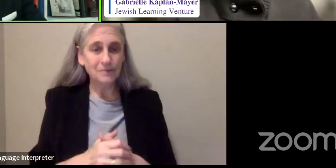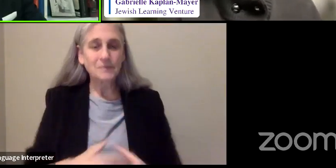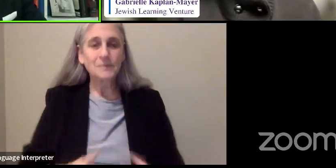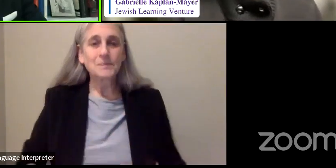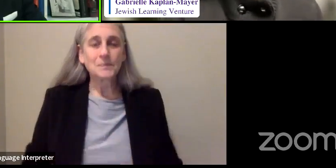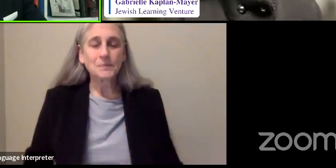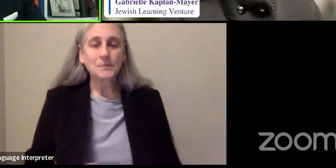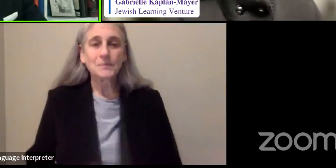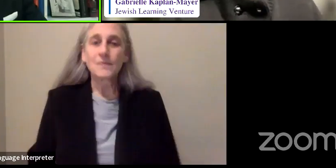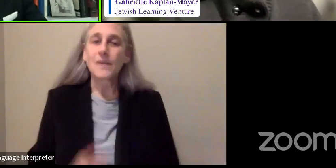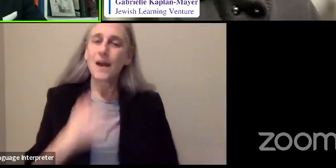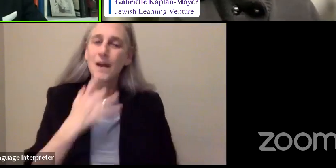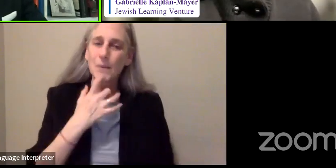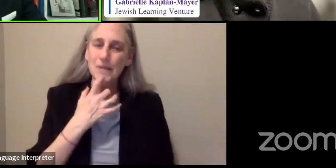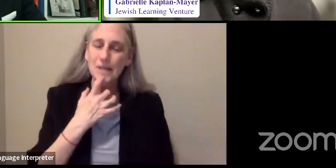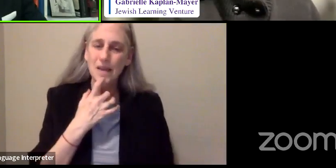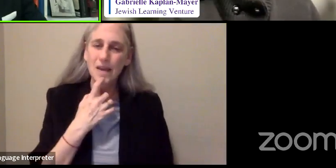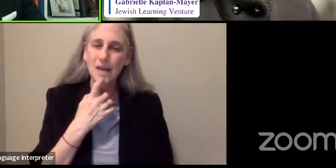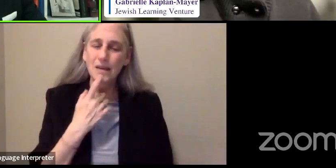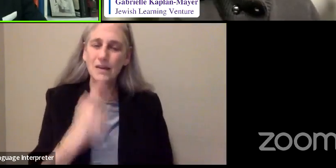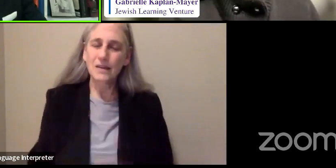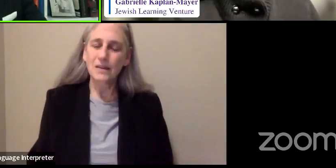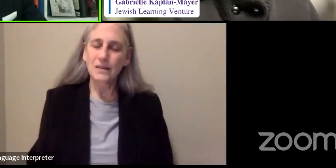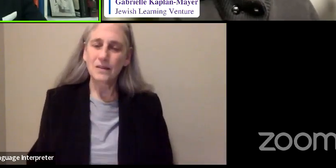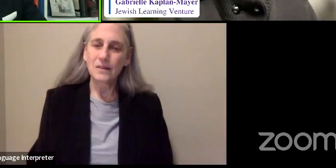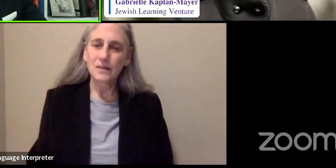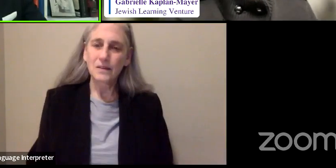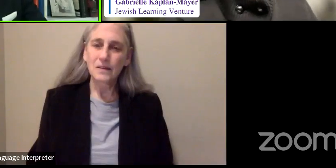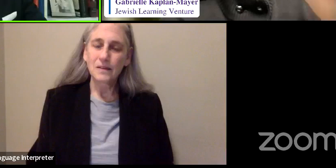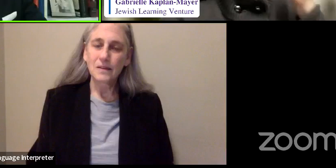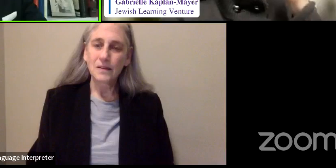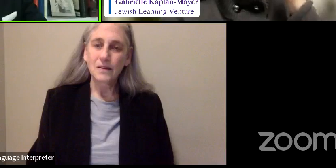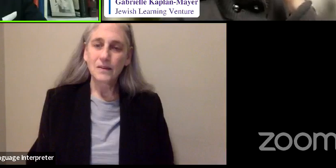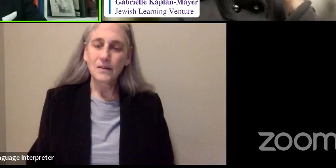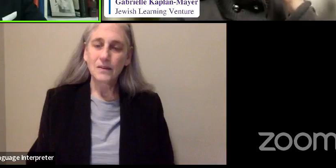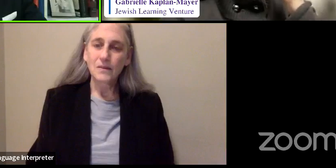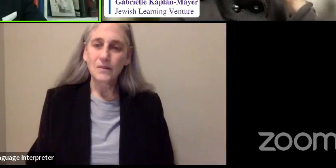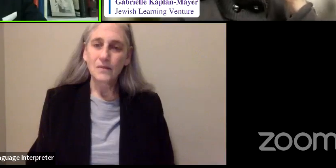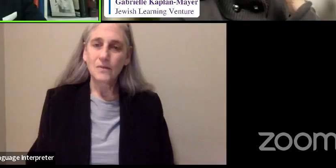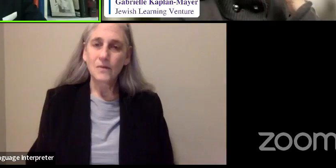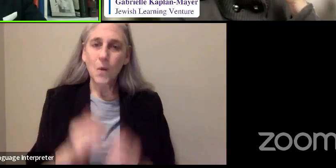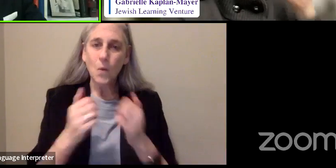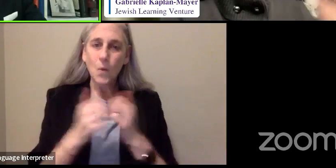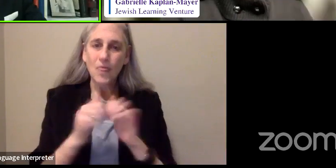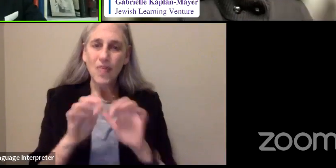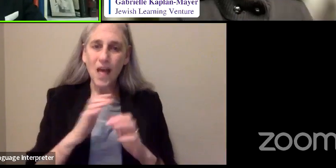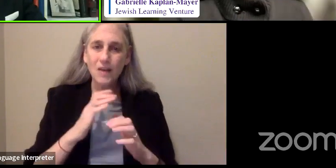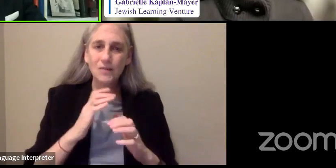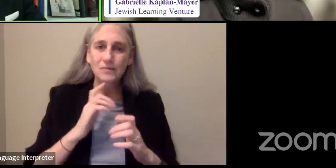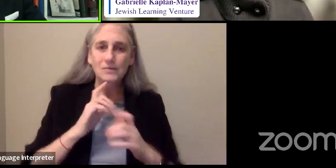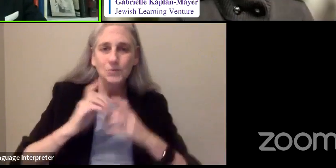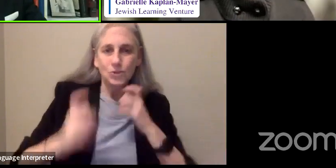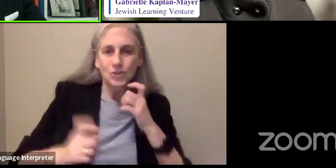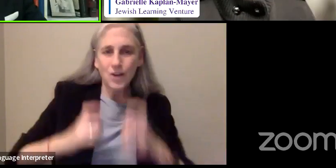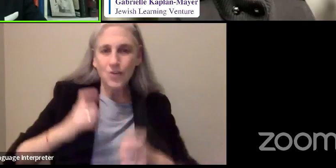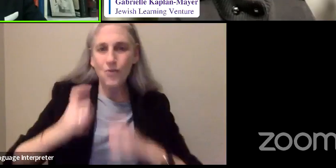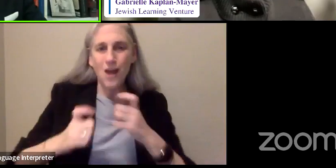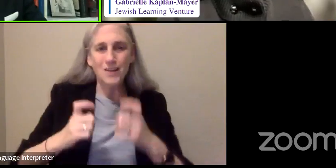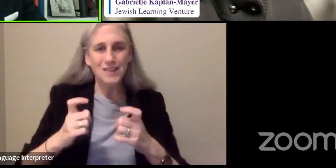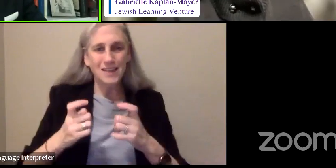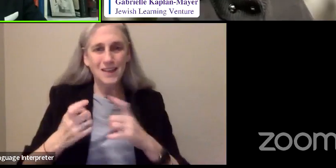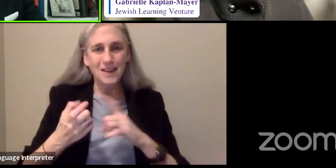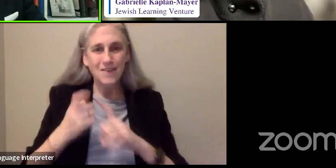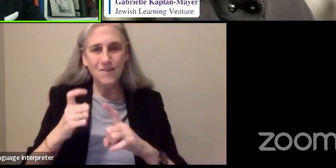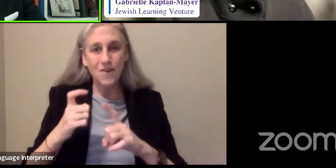without the generosity of heart that these readers had,